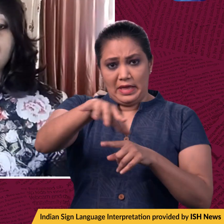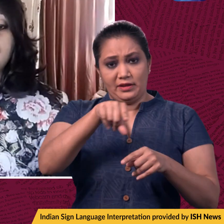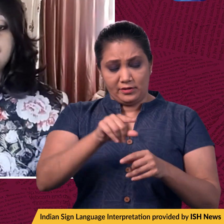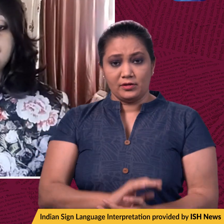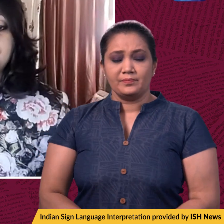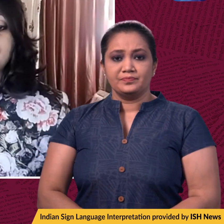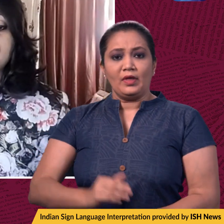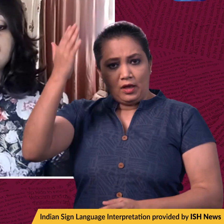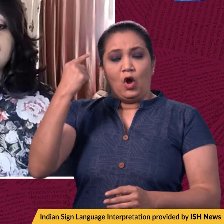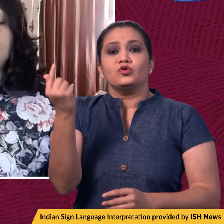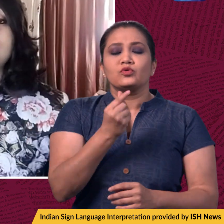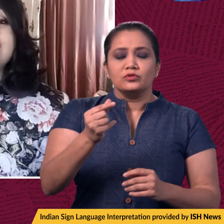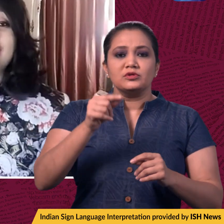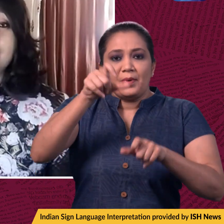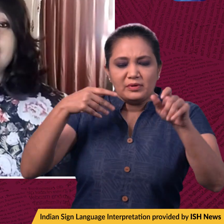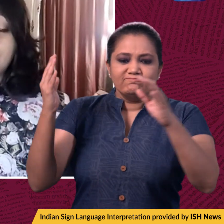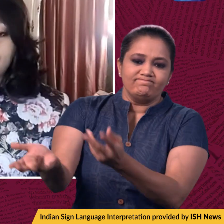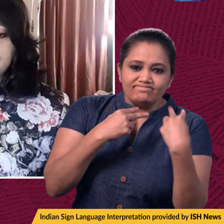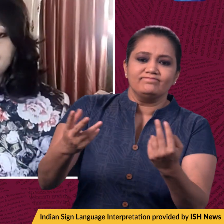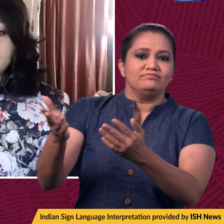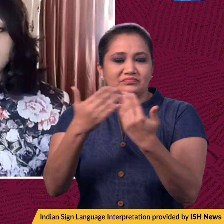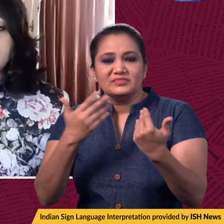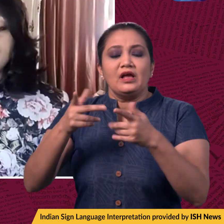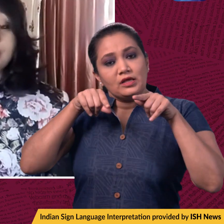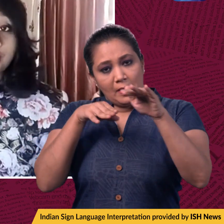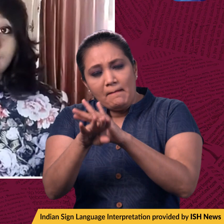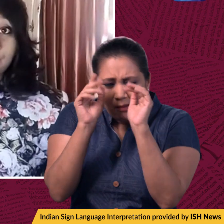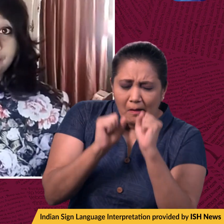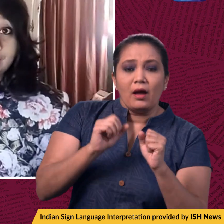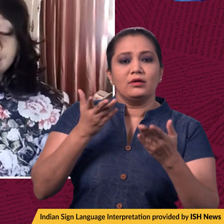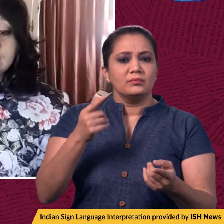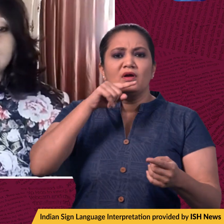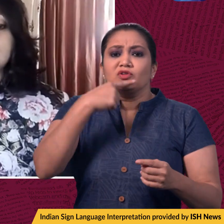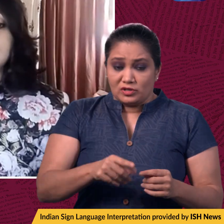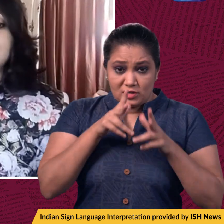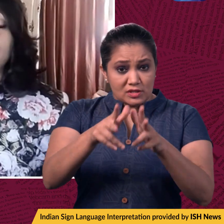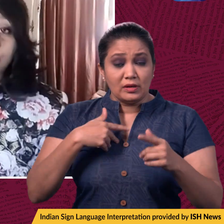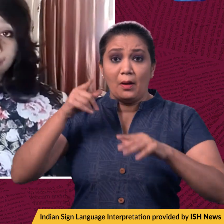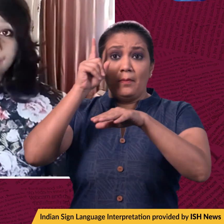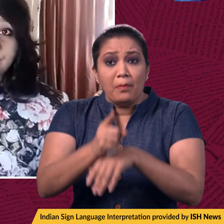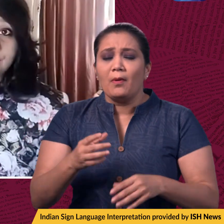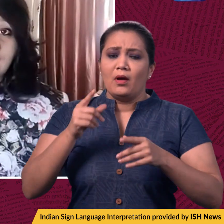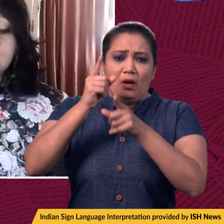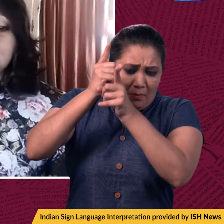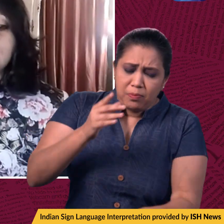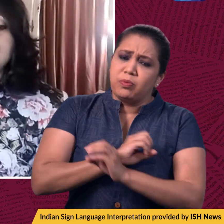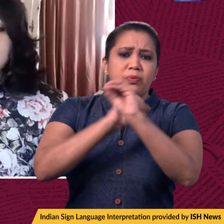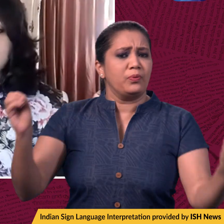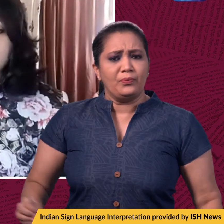which was being used for civilian evacuations. Russia, however, has denied that it launched the attack. Ukrainian